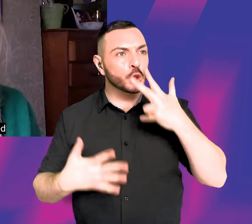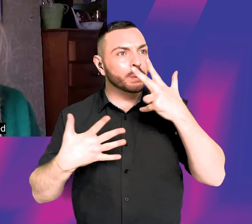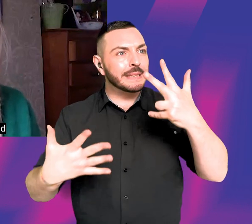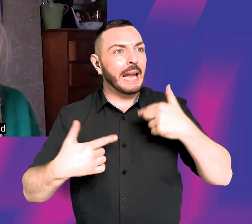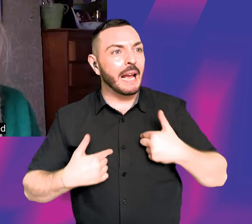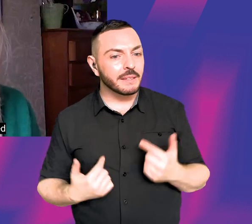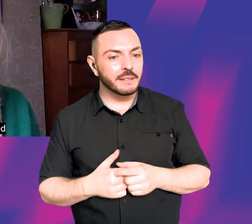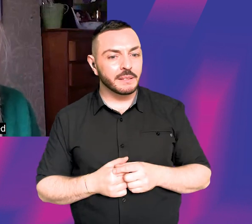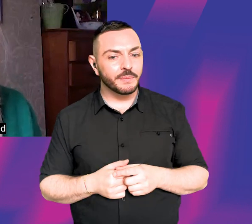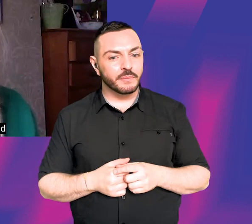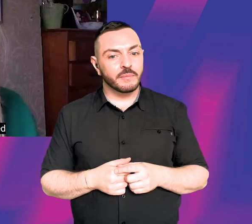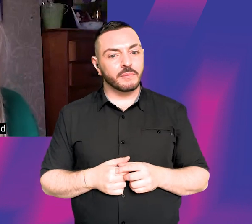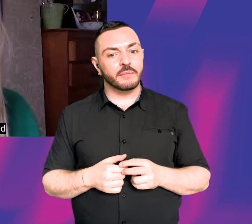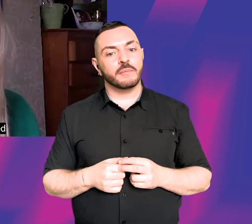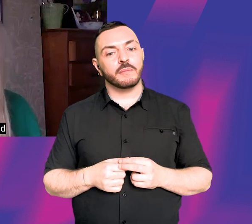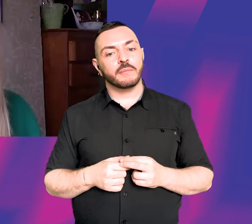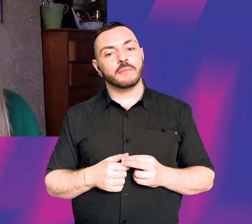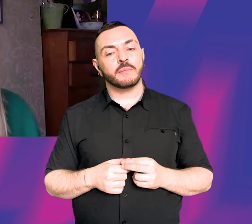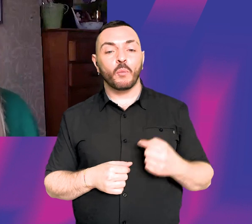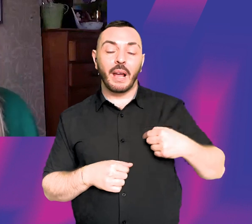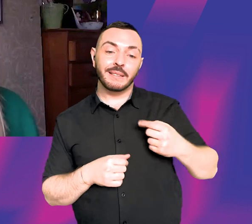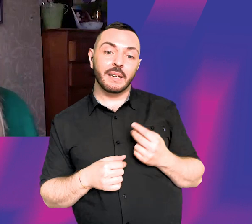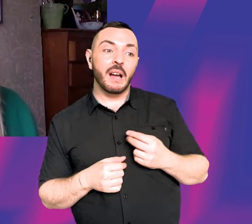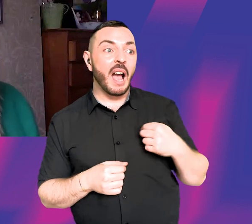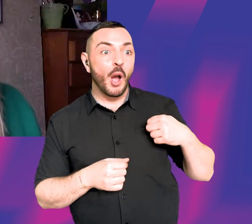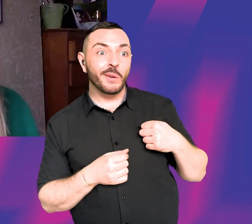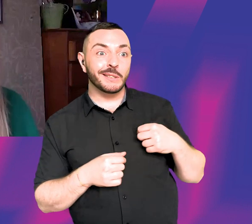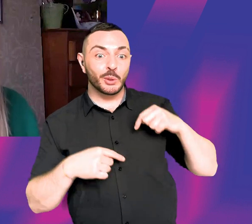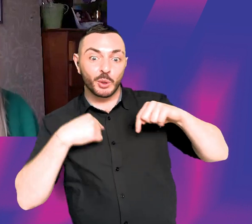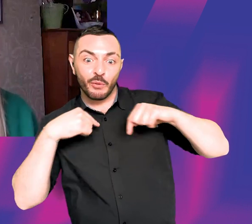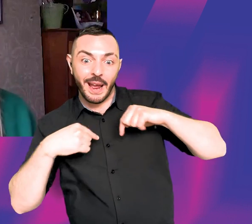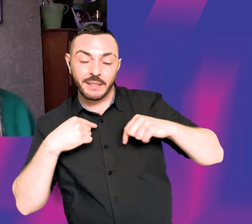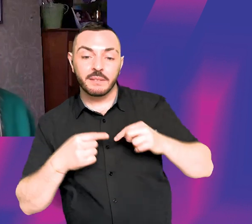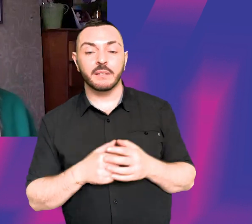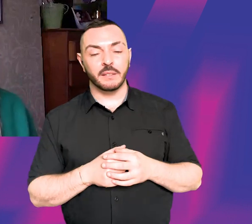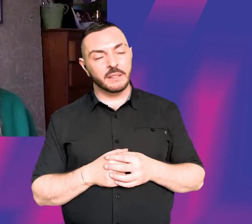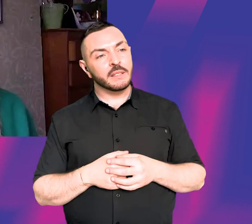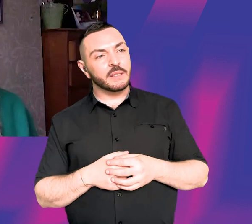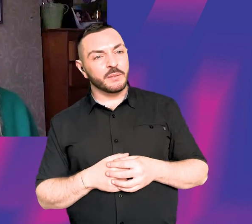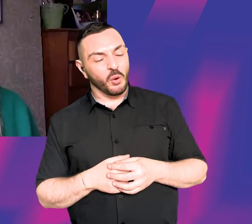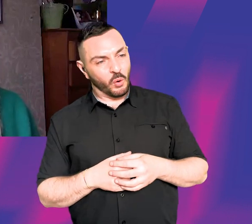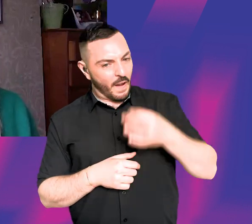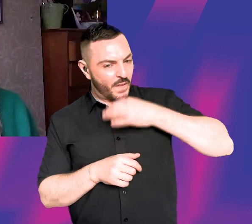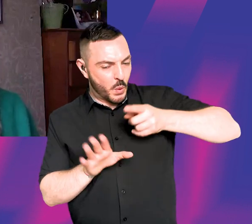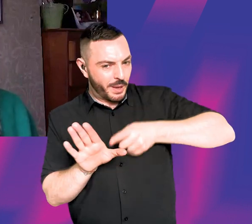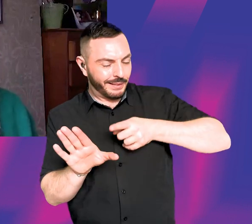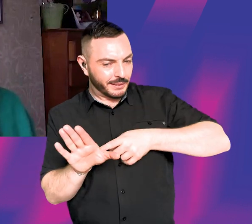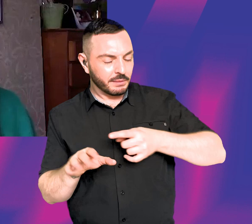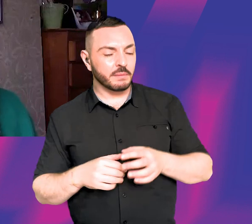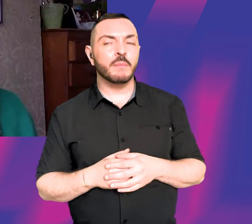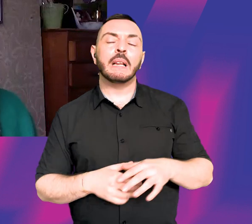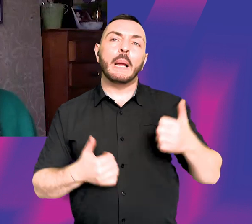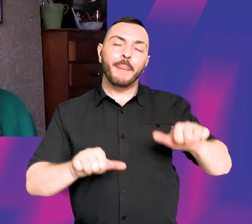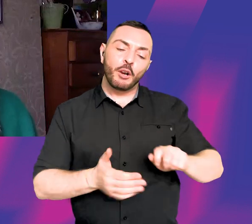And I had always wanted to direct or I had wanted to direct for a number of years. And I'd been